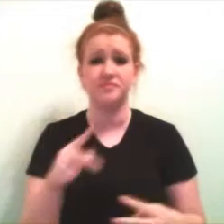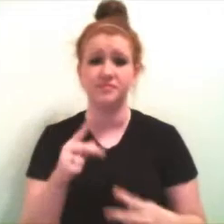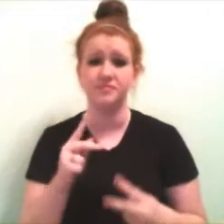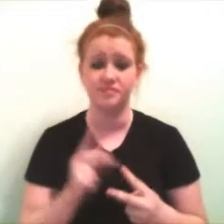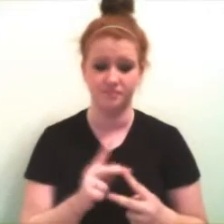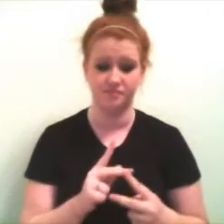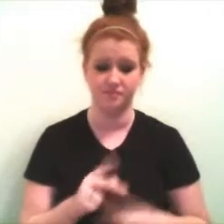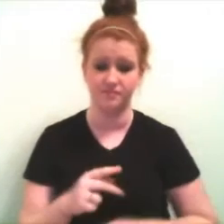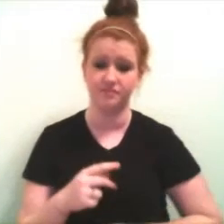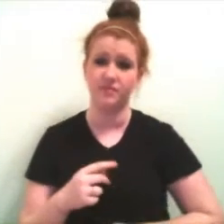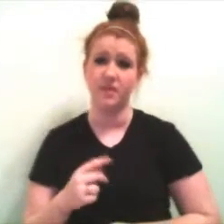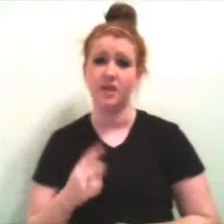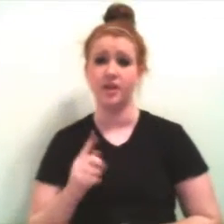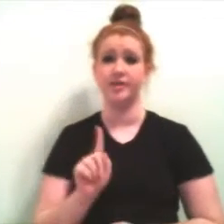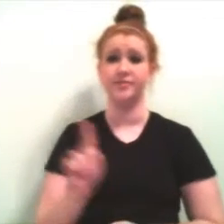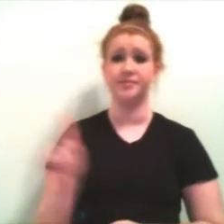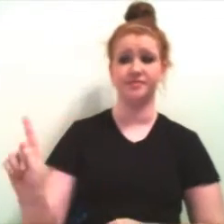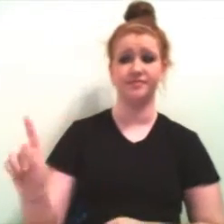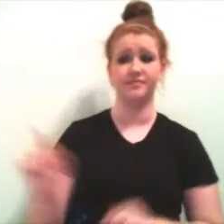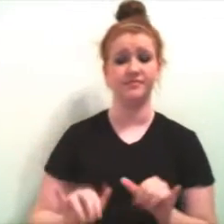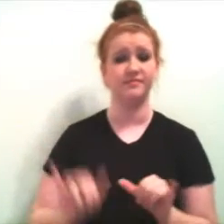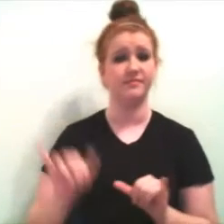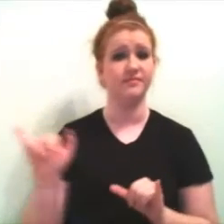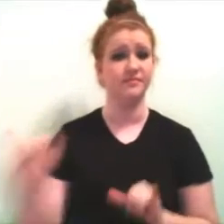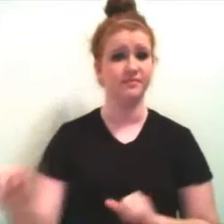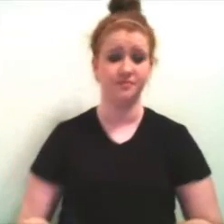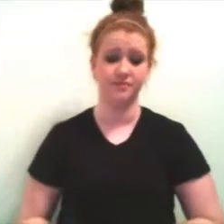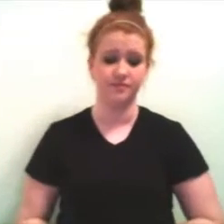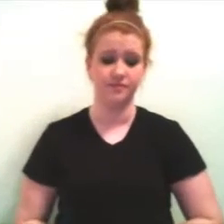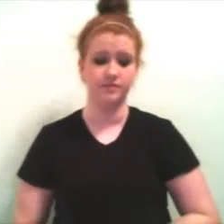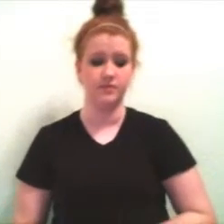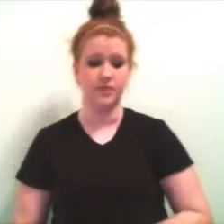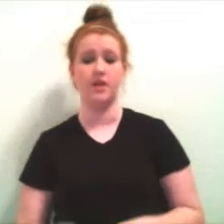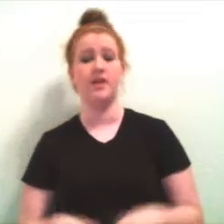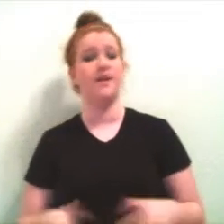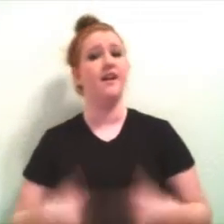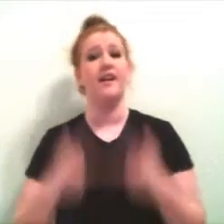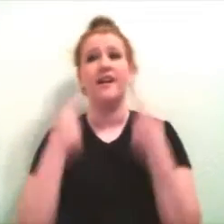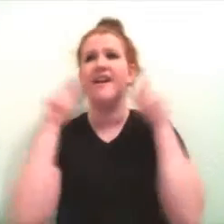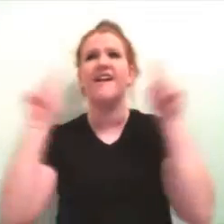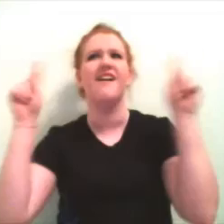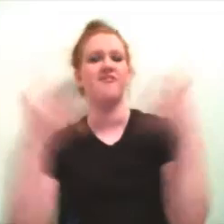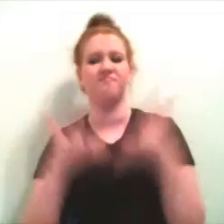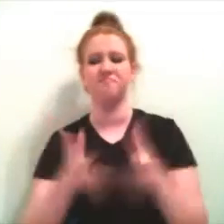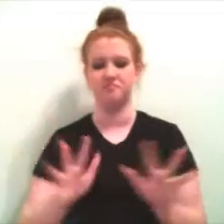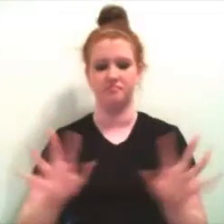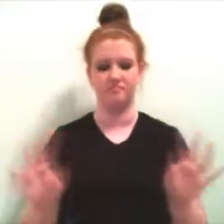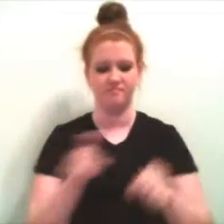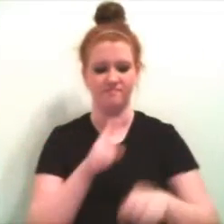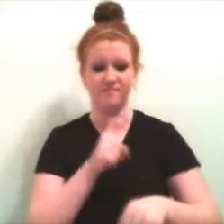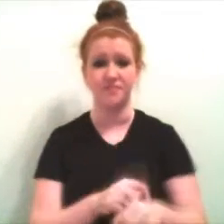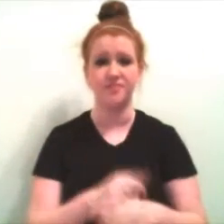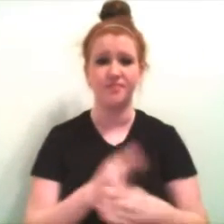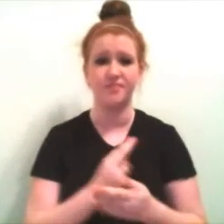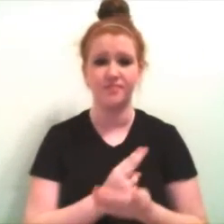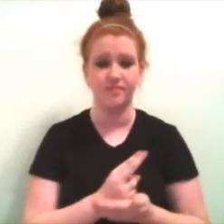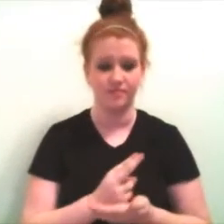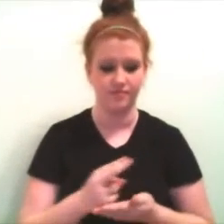demons are, it's where my demons are. When dreams come, it's the last of